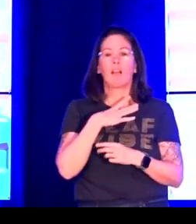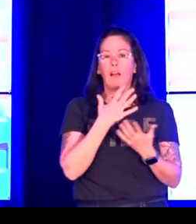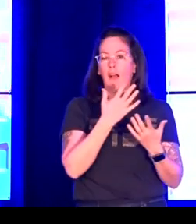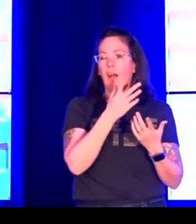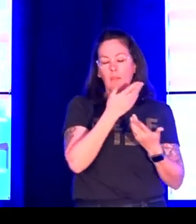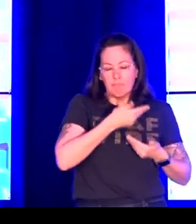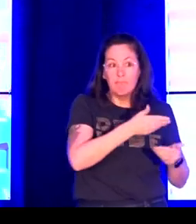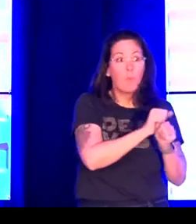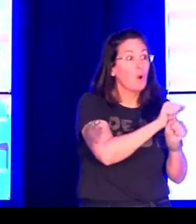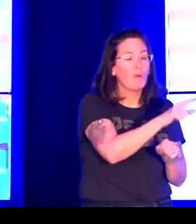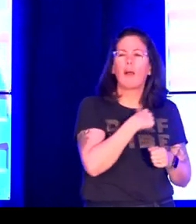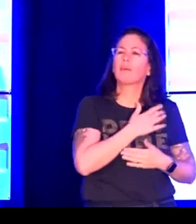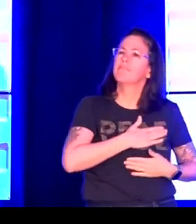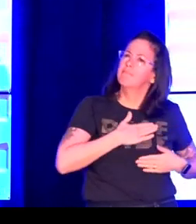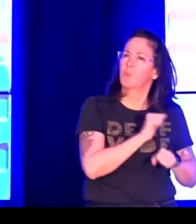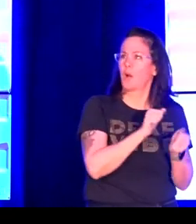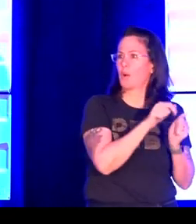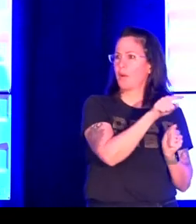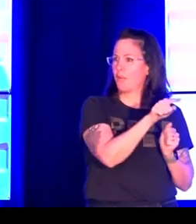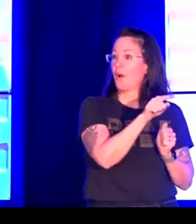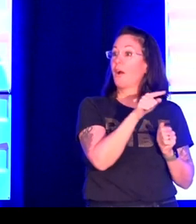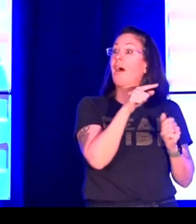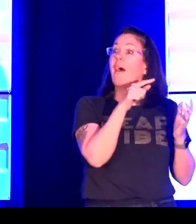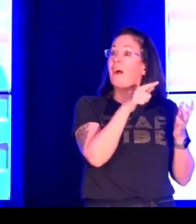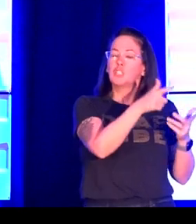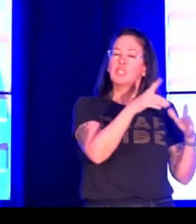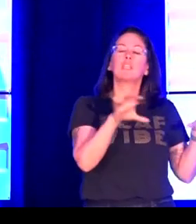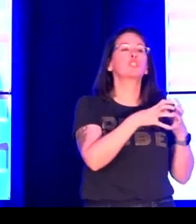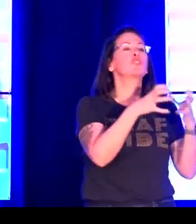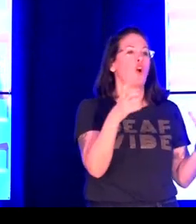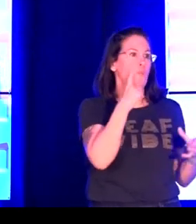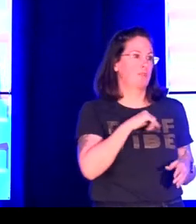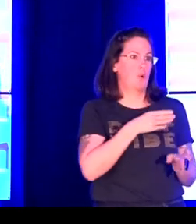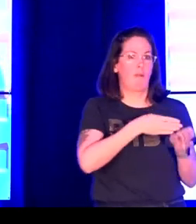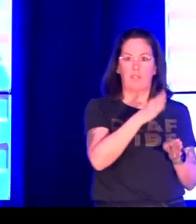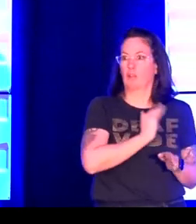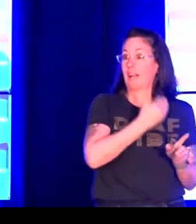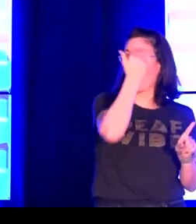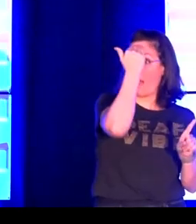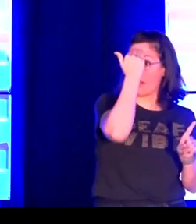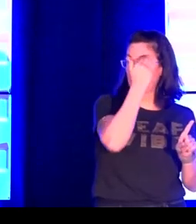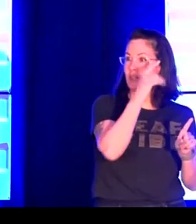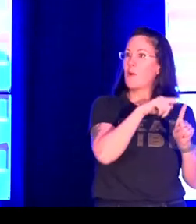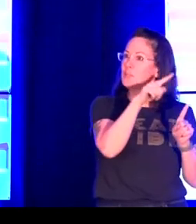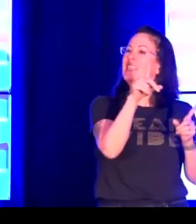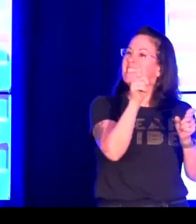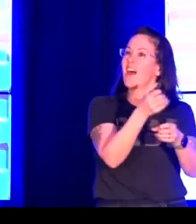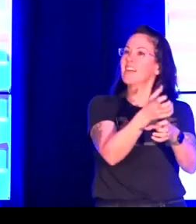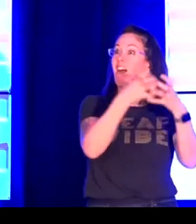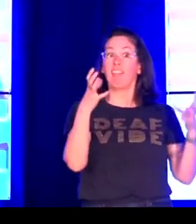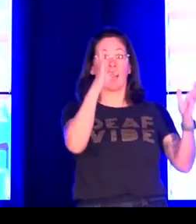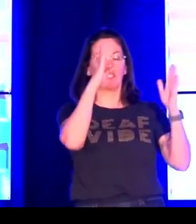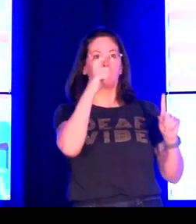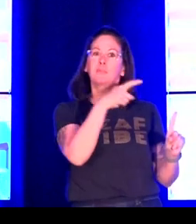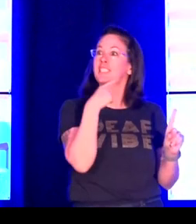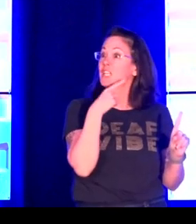Not just the hearing scholars who are our allies and work with us in the field, but